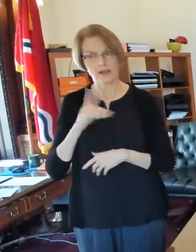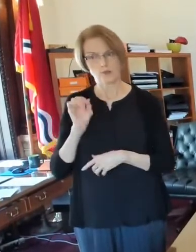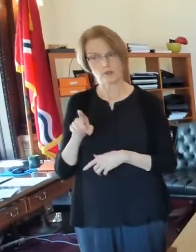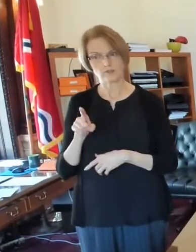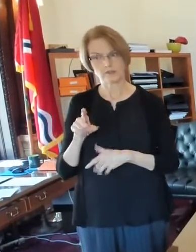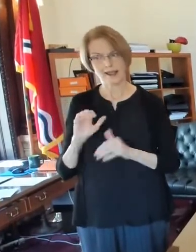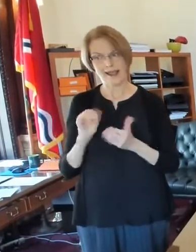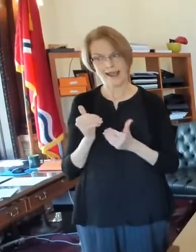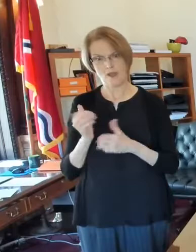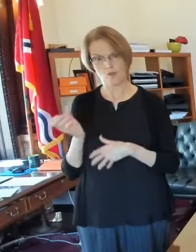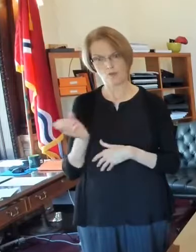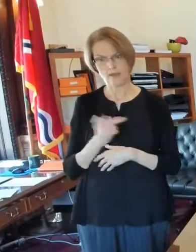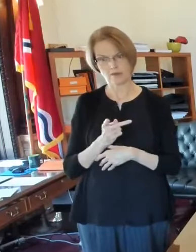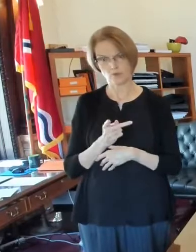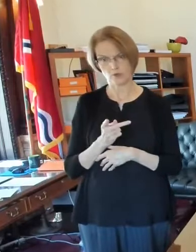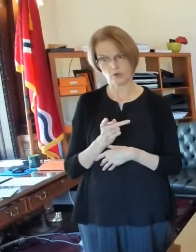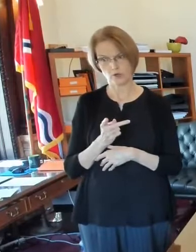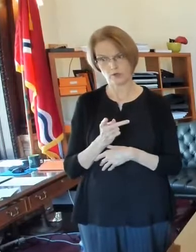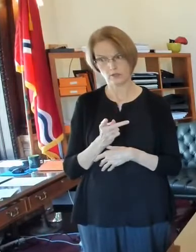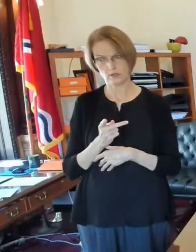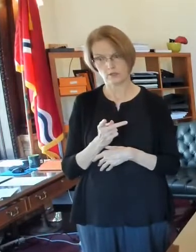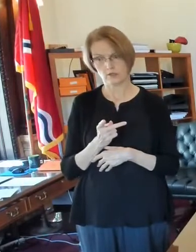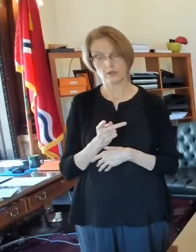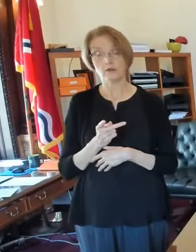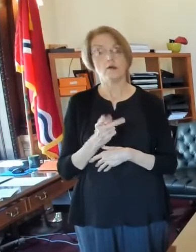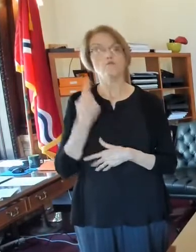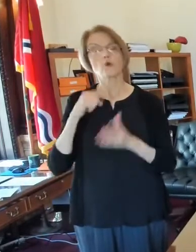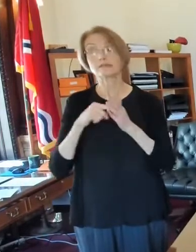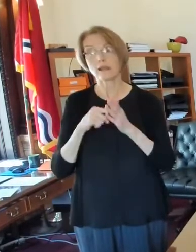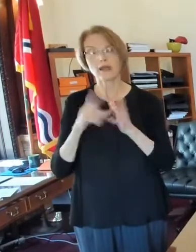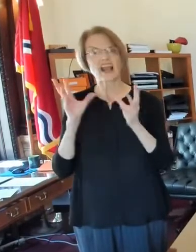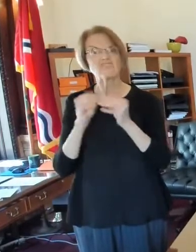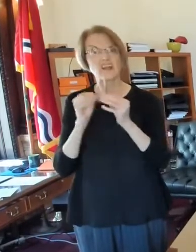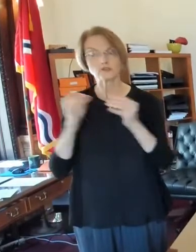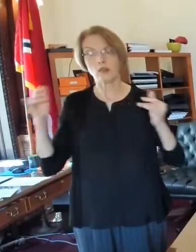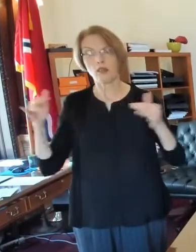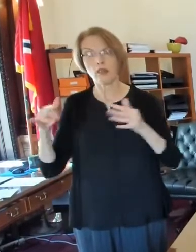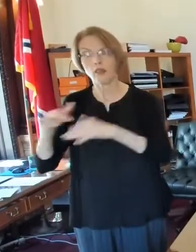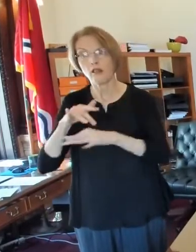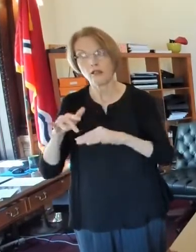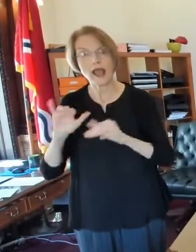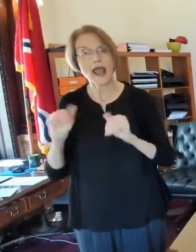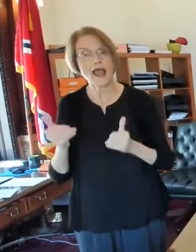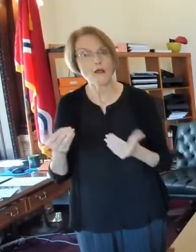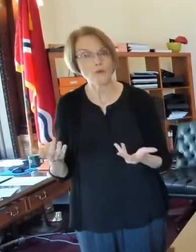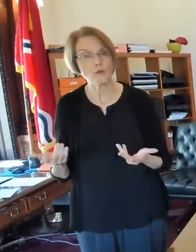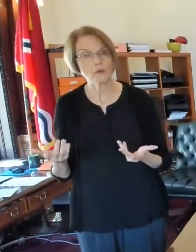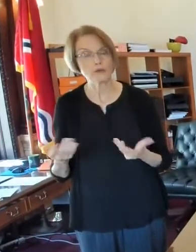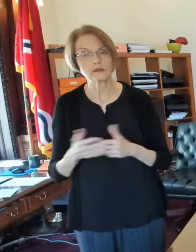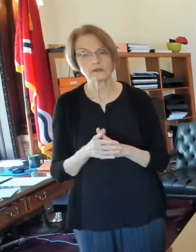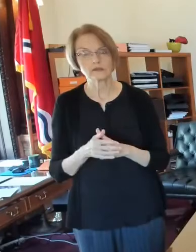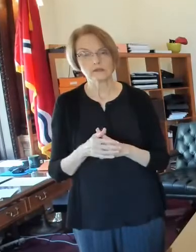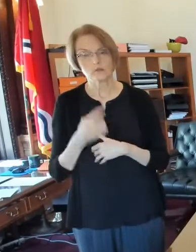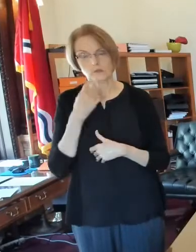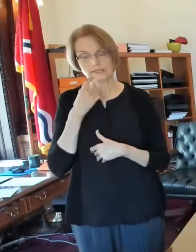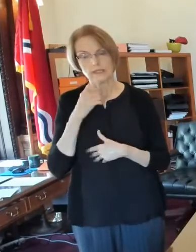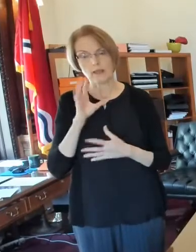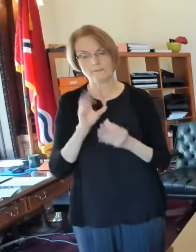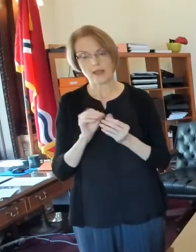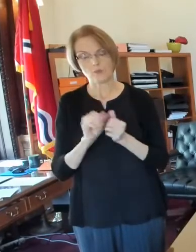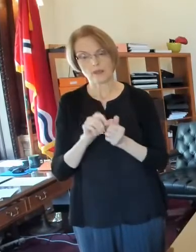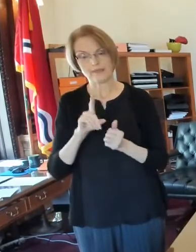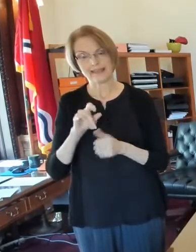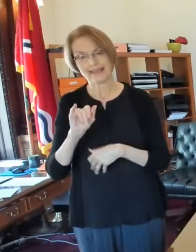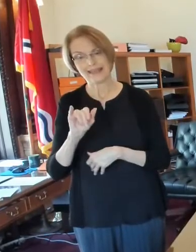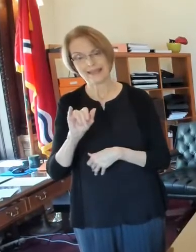they go back to work? How do, how do we have a convention, for example? And I, I, as I mentioned earlier, I met with Kitty Radcliffe yesterday,